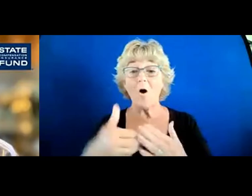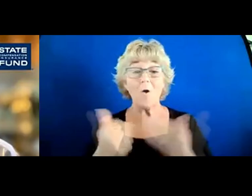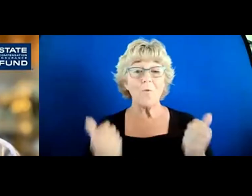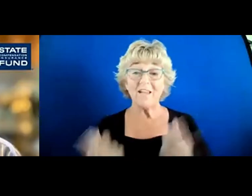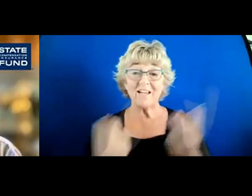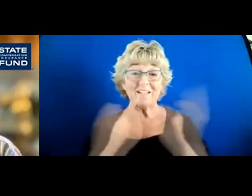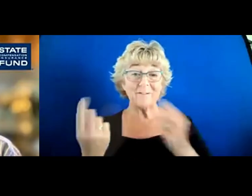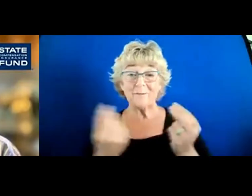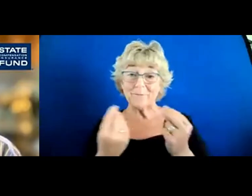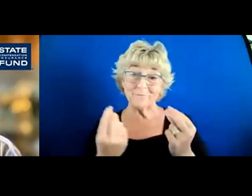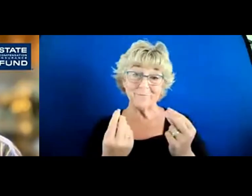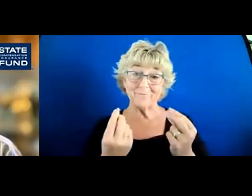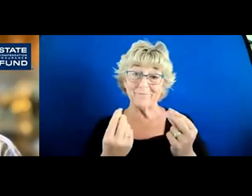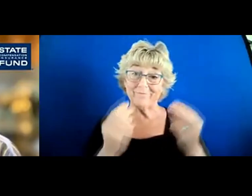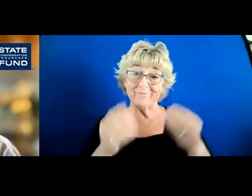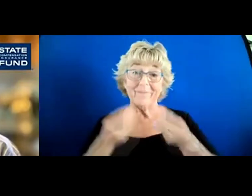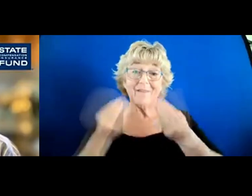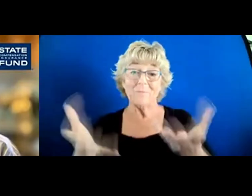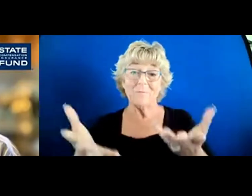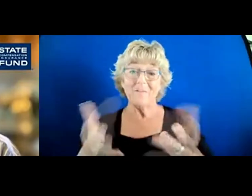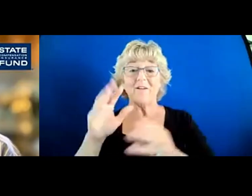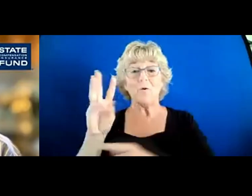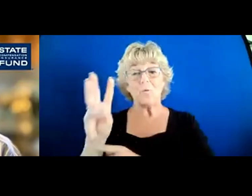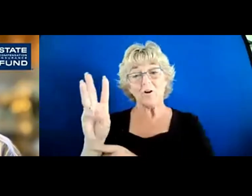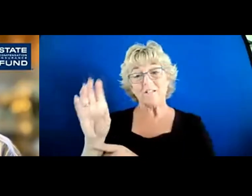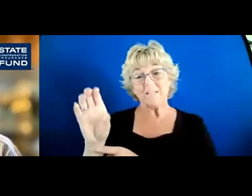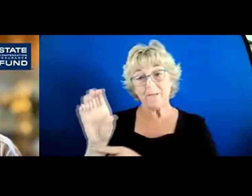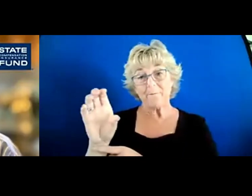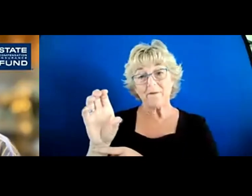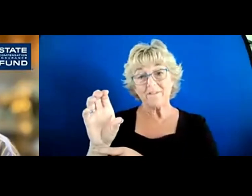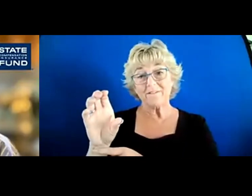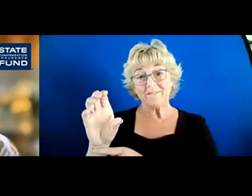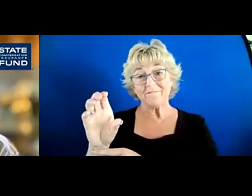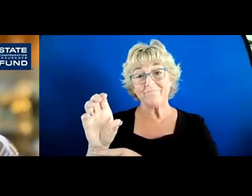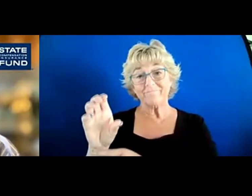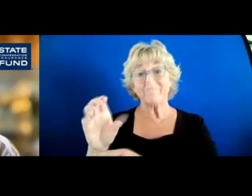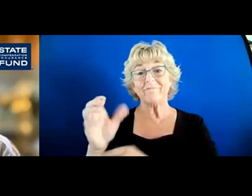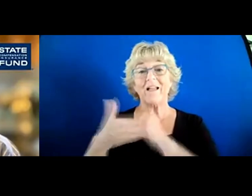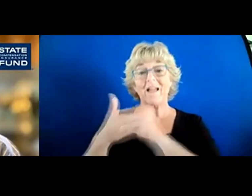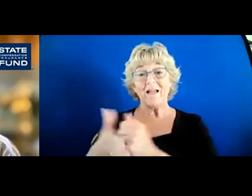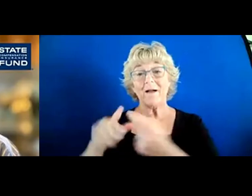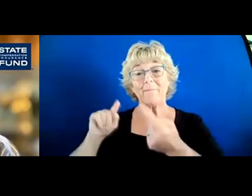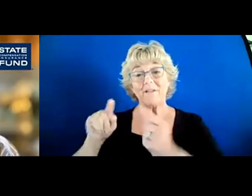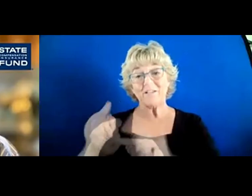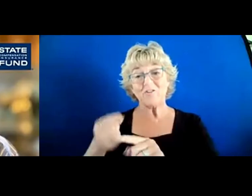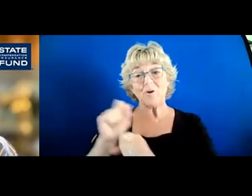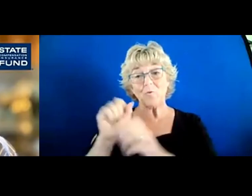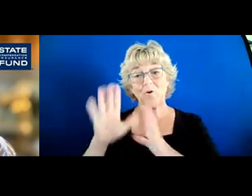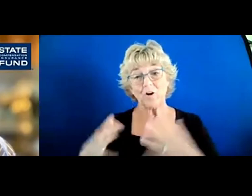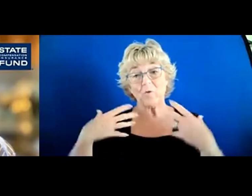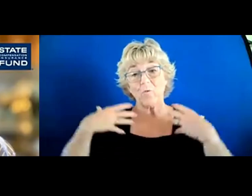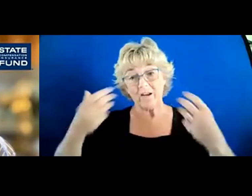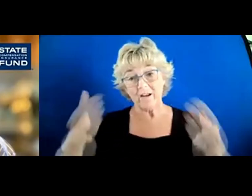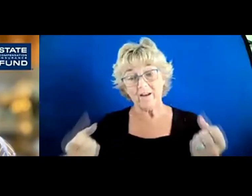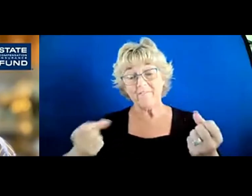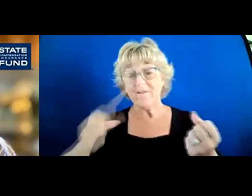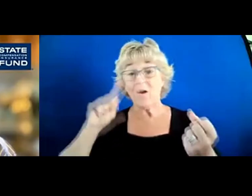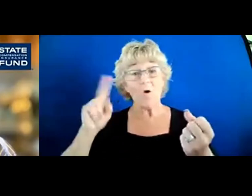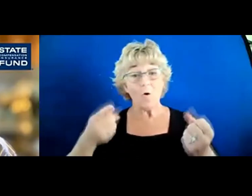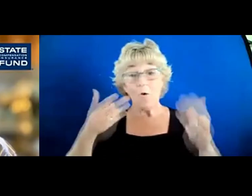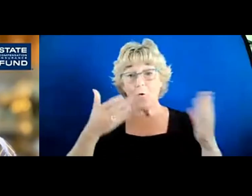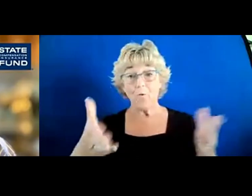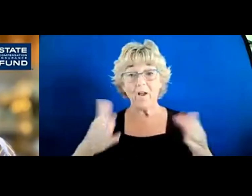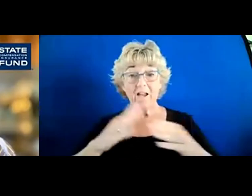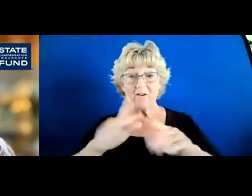is provide a workers' compensation product, help injured workers recover. And the only way we can